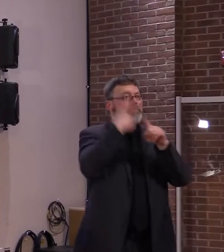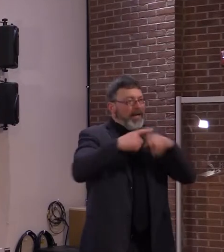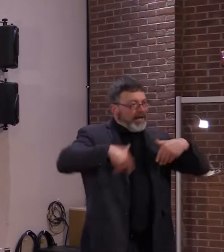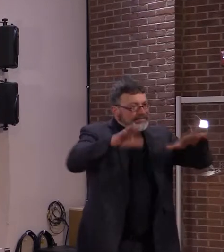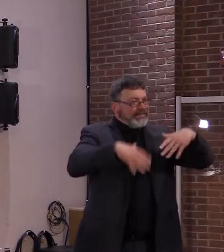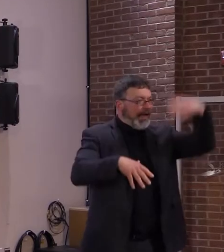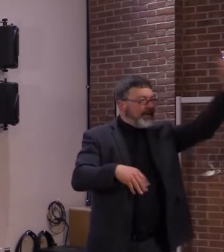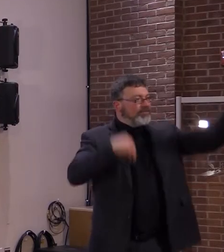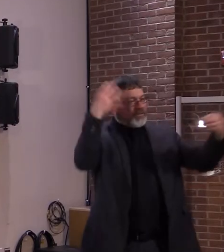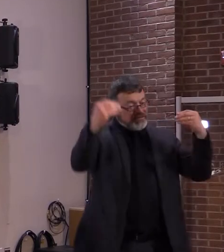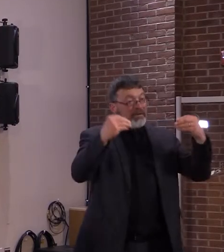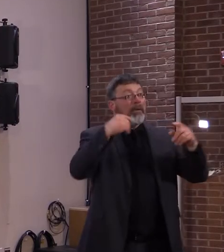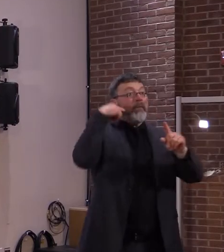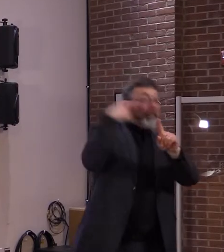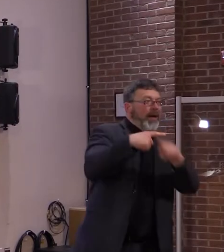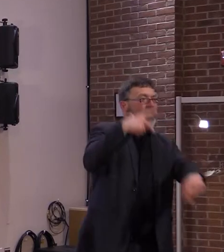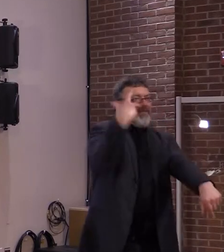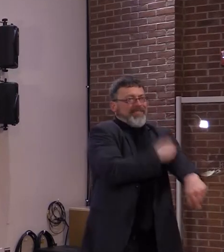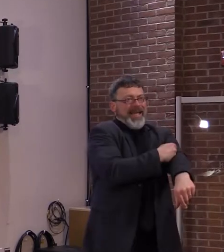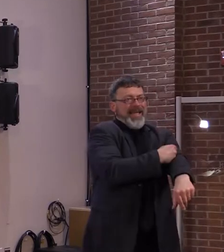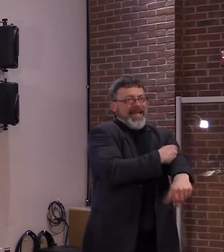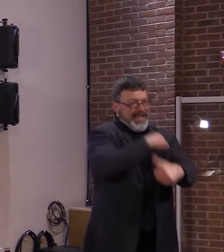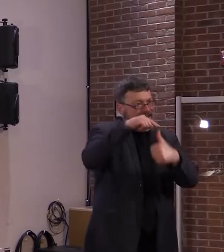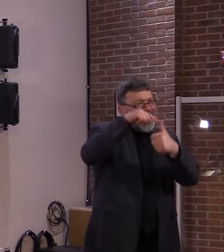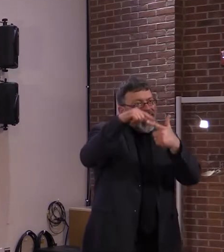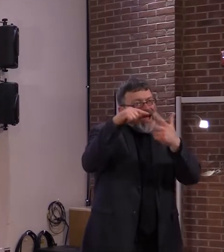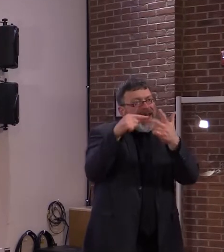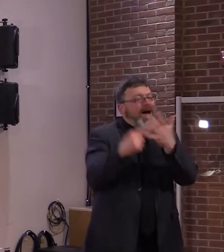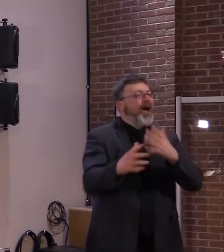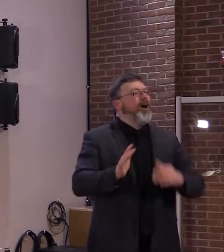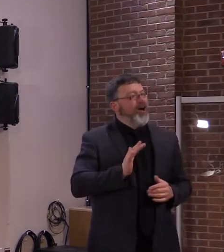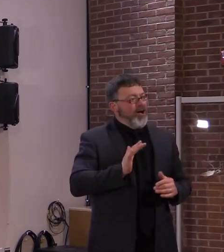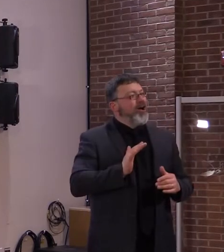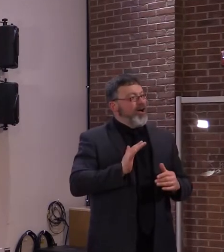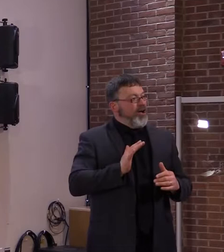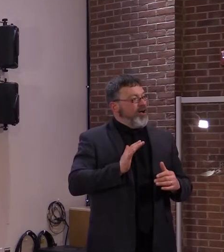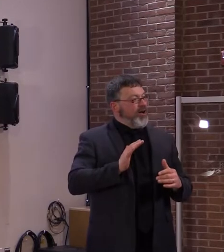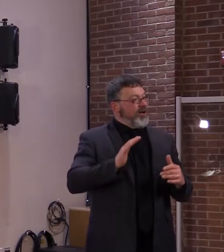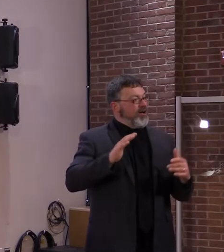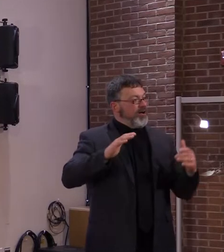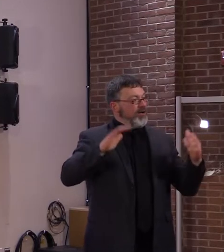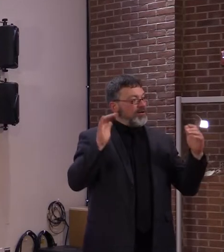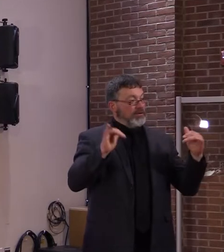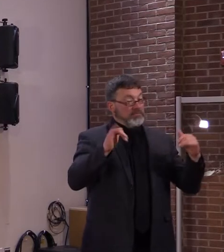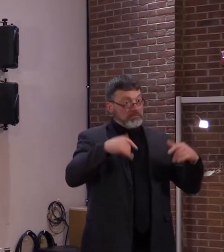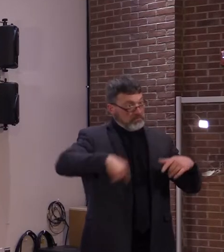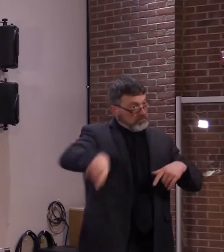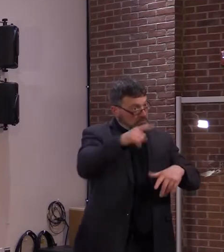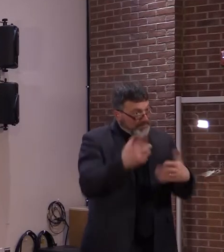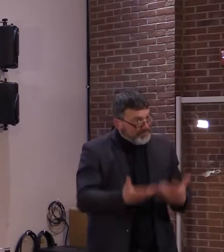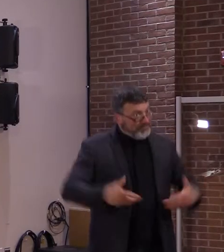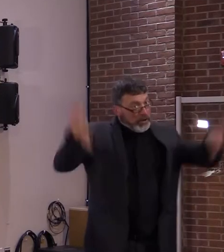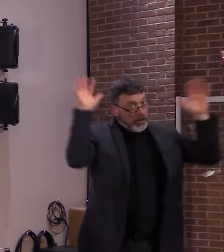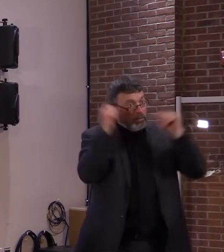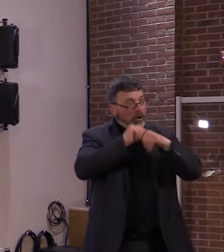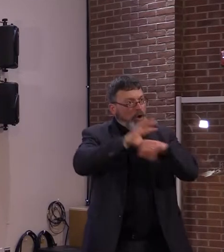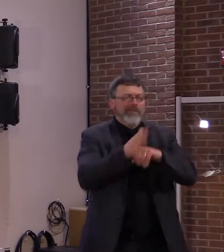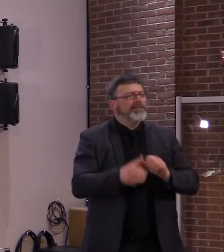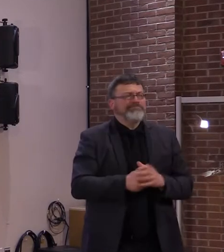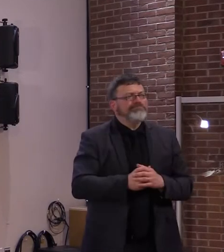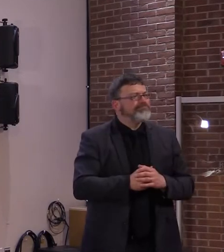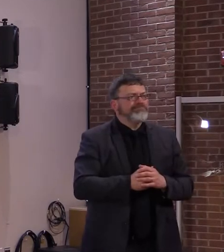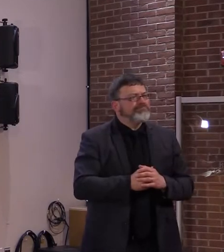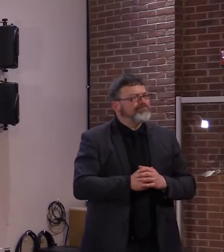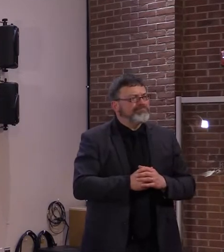here. We still need to keep it up, knowing those variants of the virus are still around us, looking for any opportunity